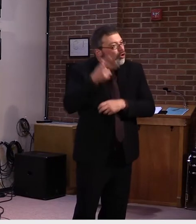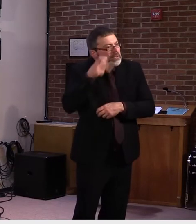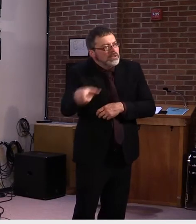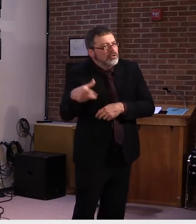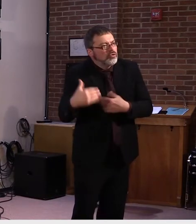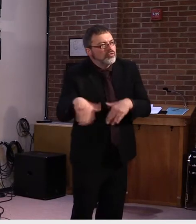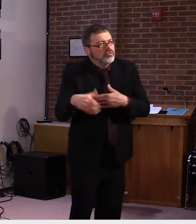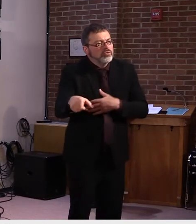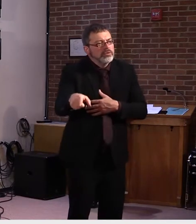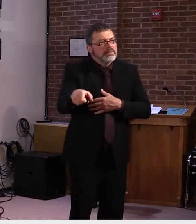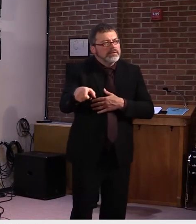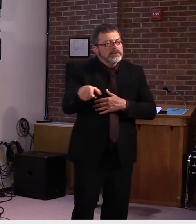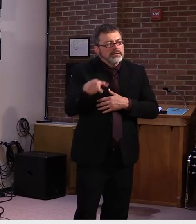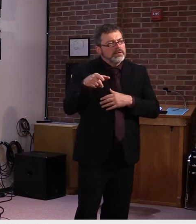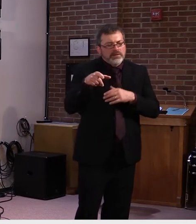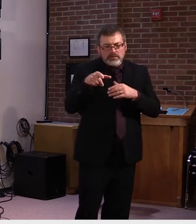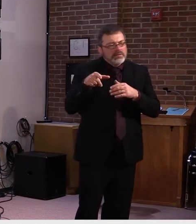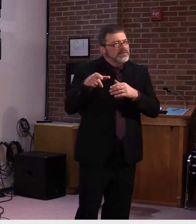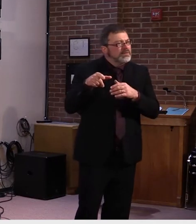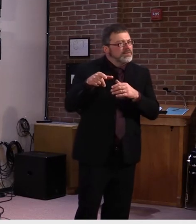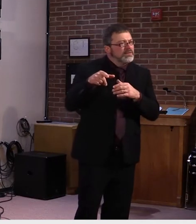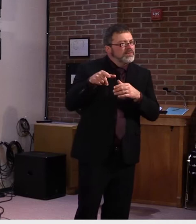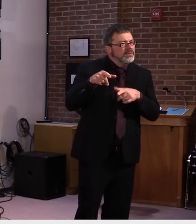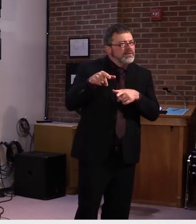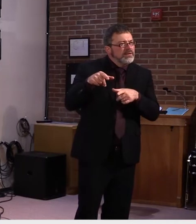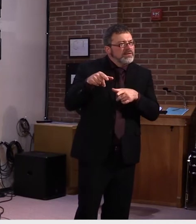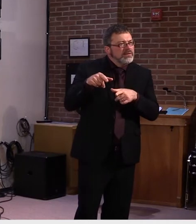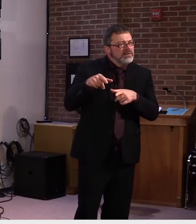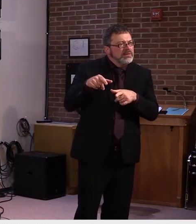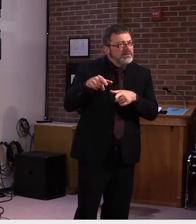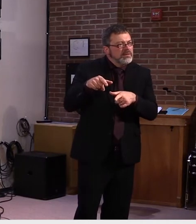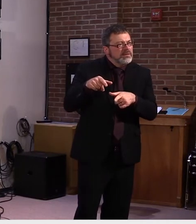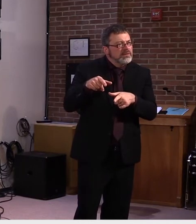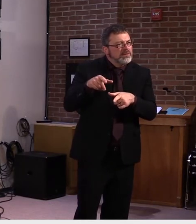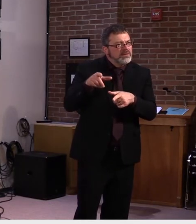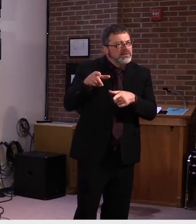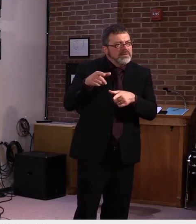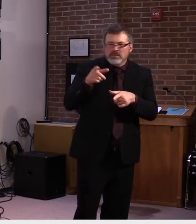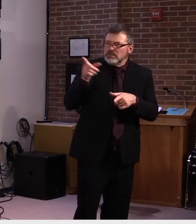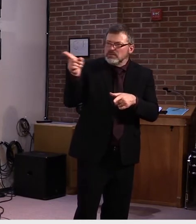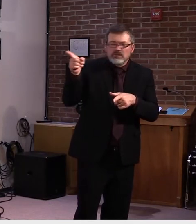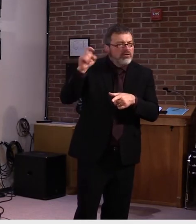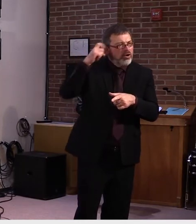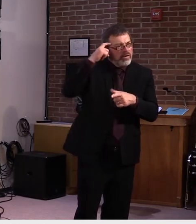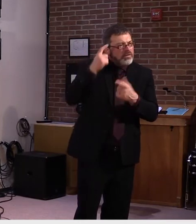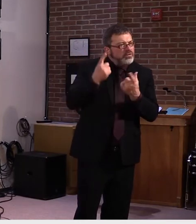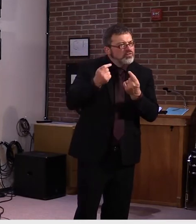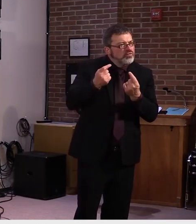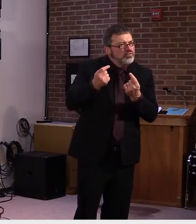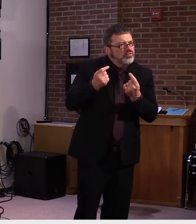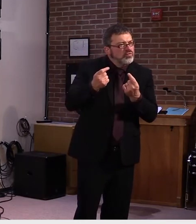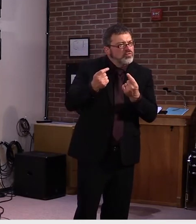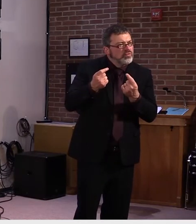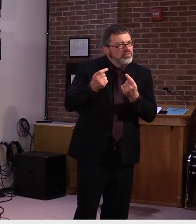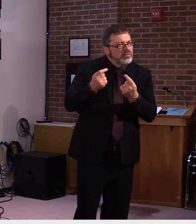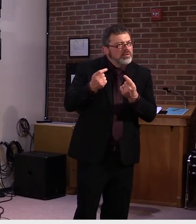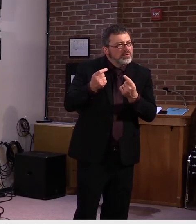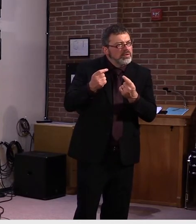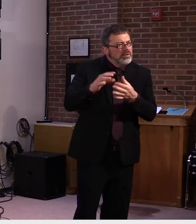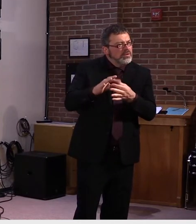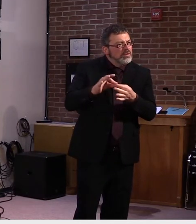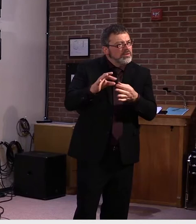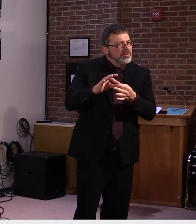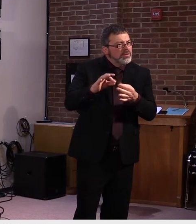to, uh, try to reduce some sort of sudden increase in property taxes to, uh,